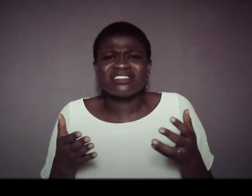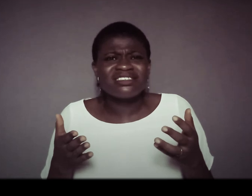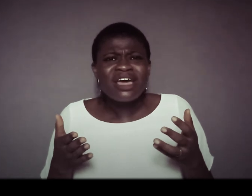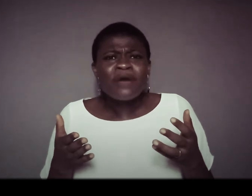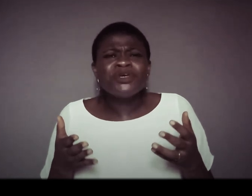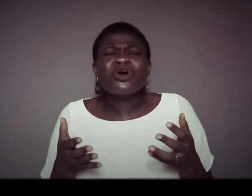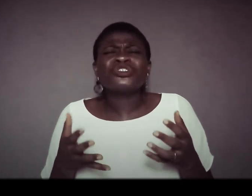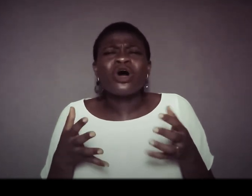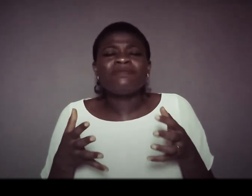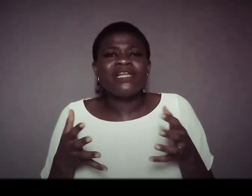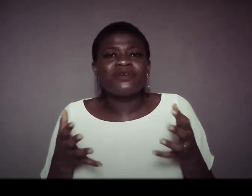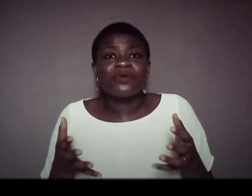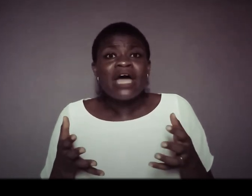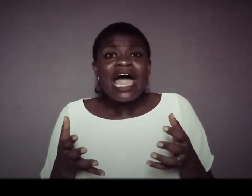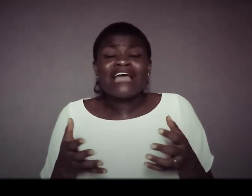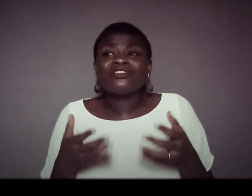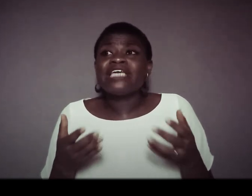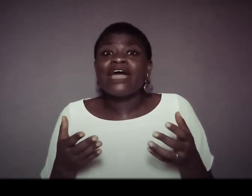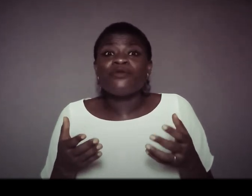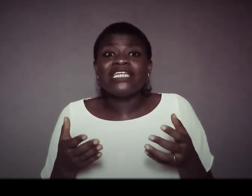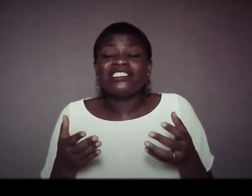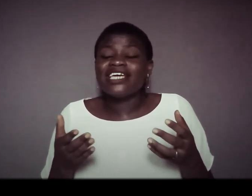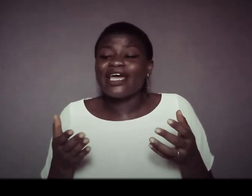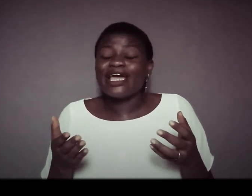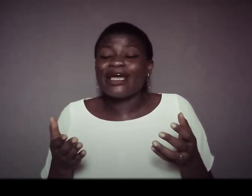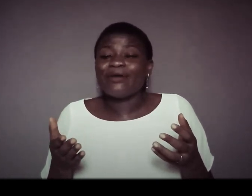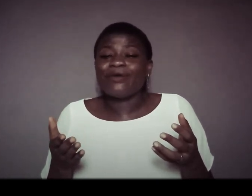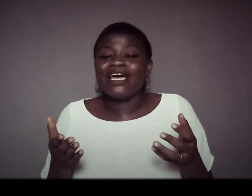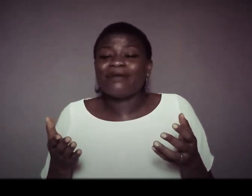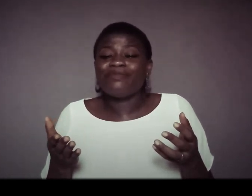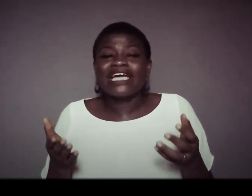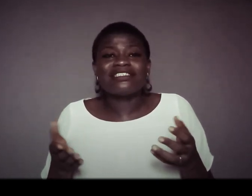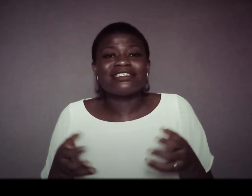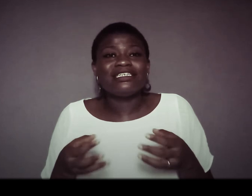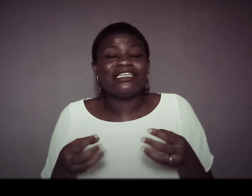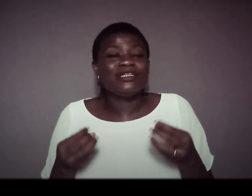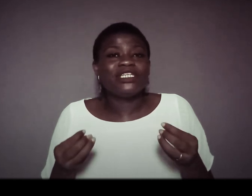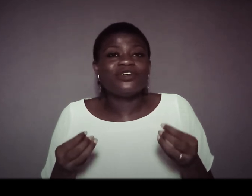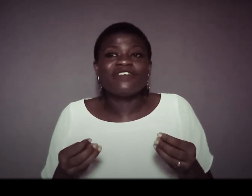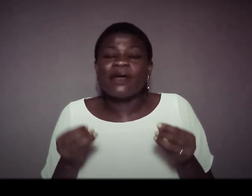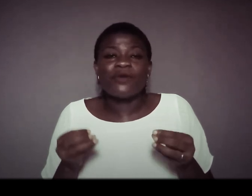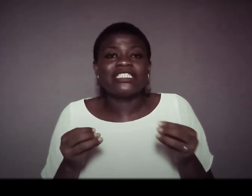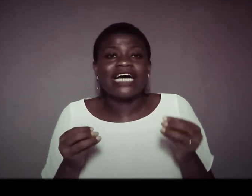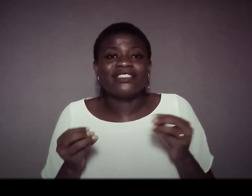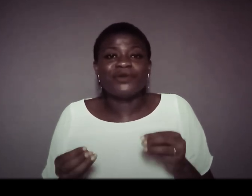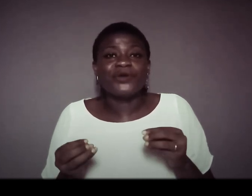because god place people i used to hear wedding uh uh rights in the morning to give them more than milk